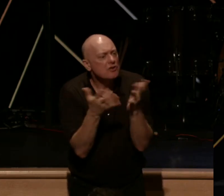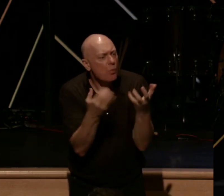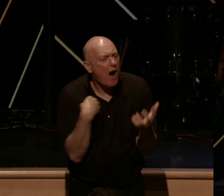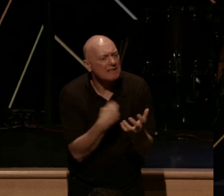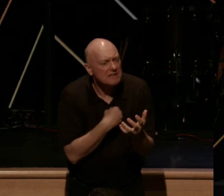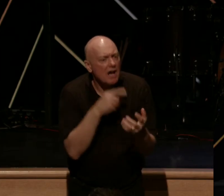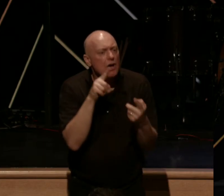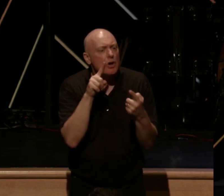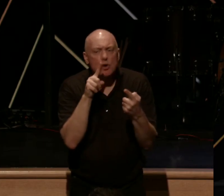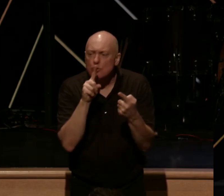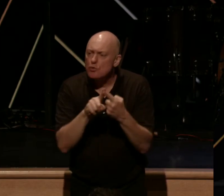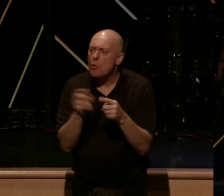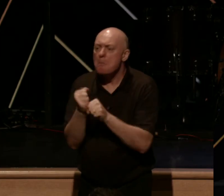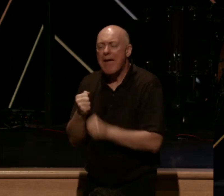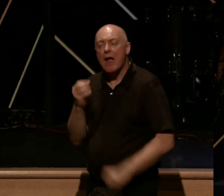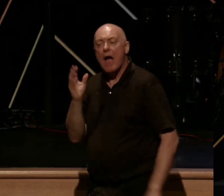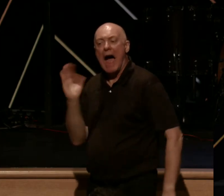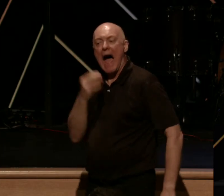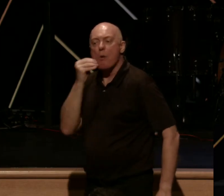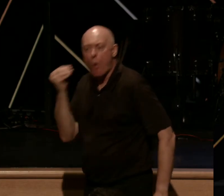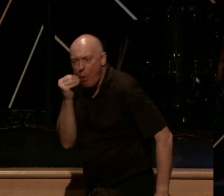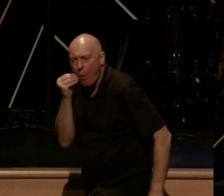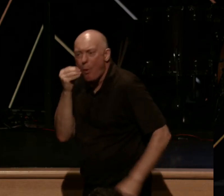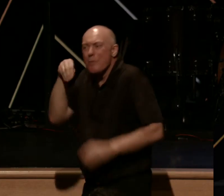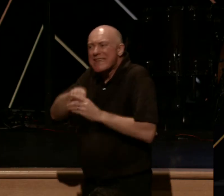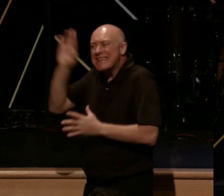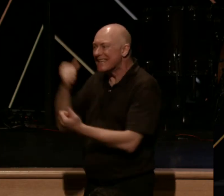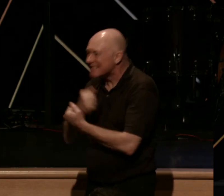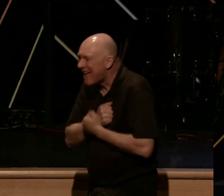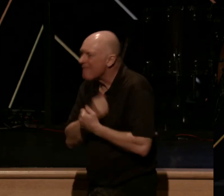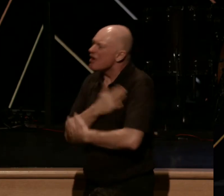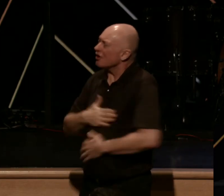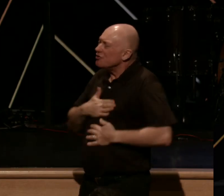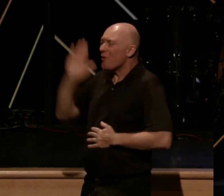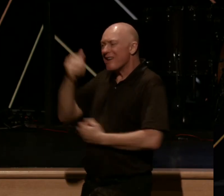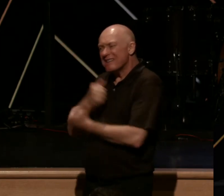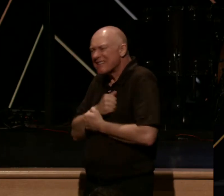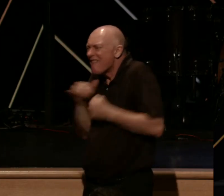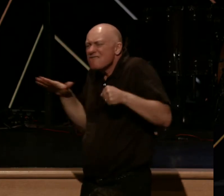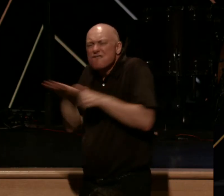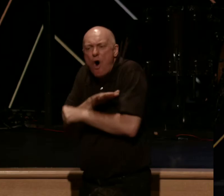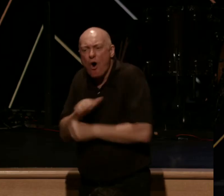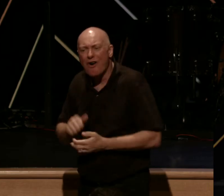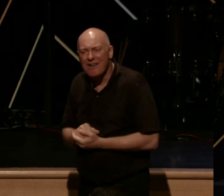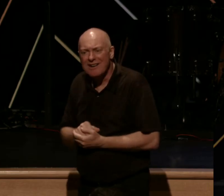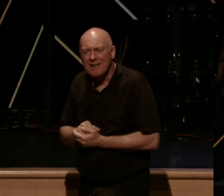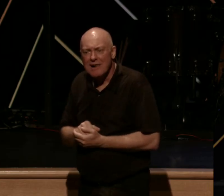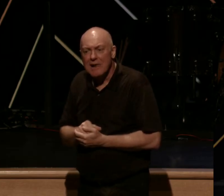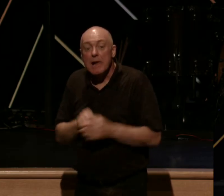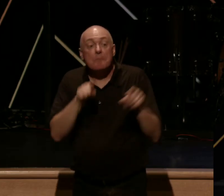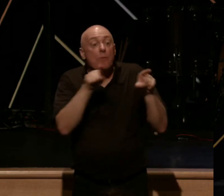make our home in this love and enjoy his love to the full, which ultimately means this,